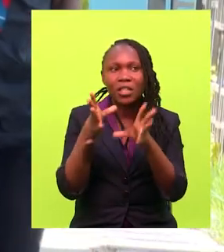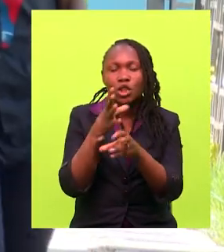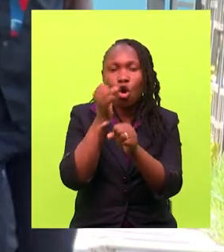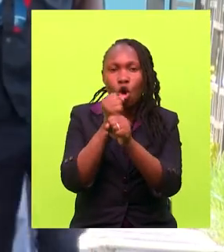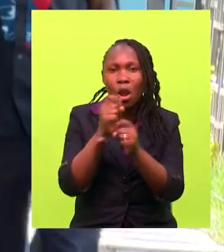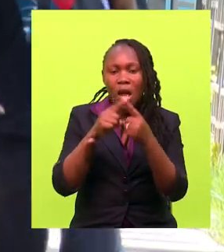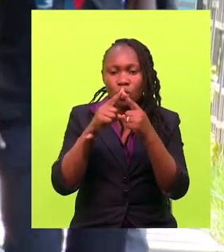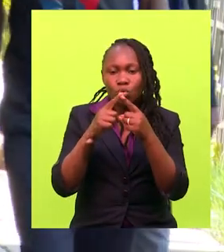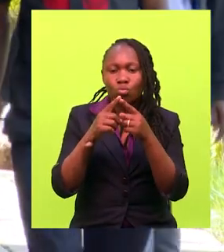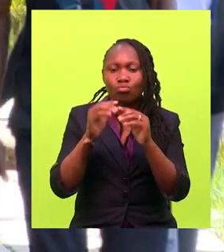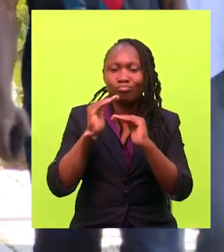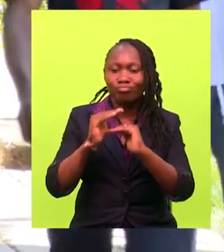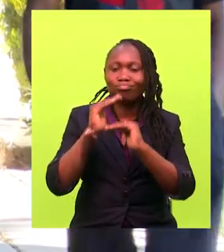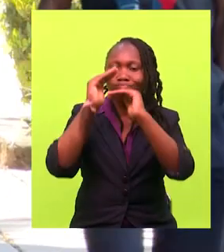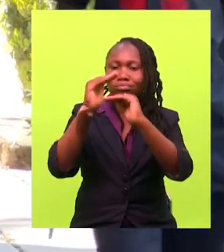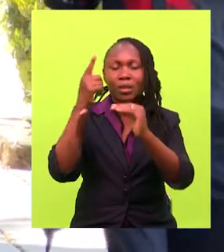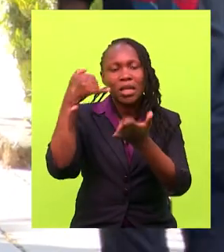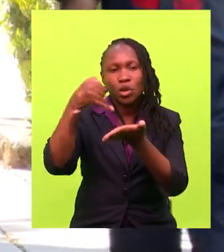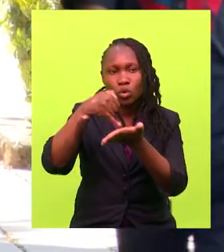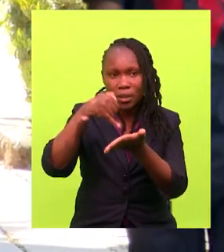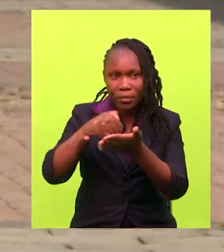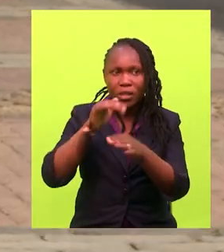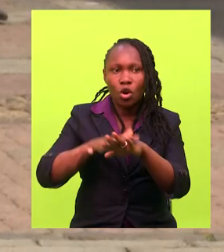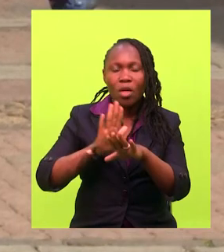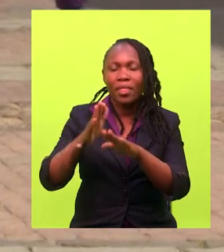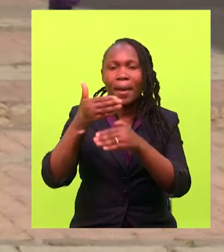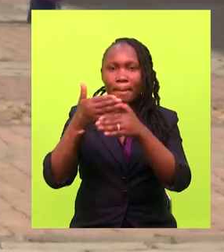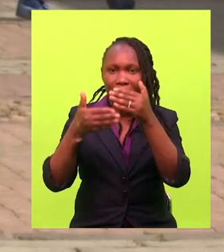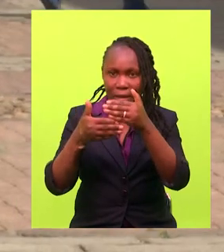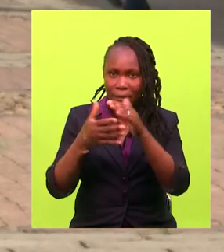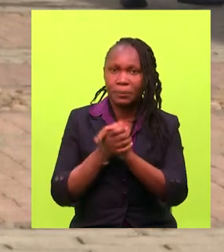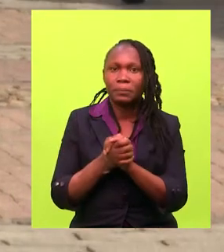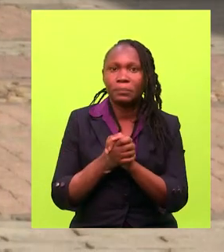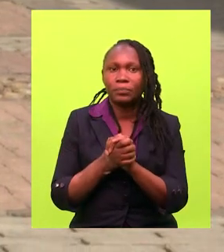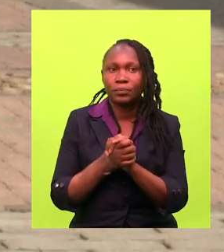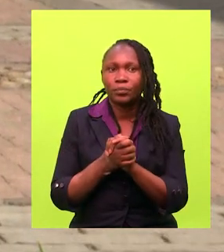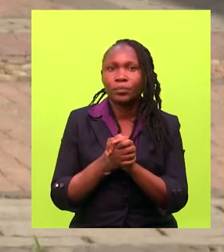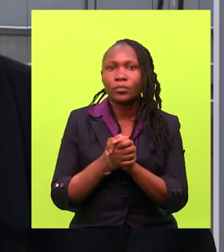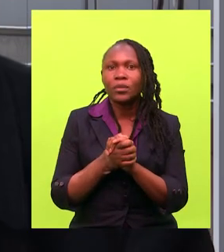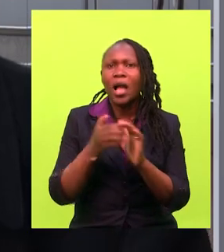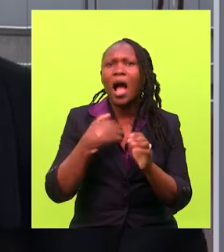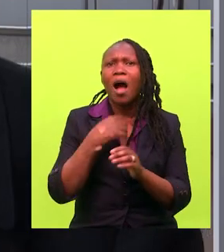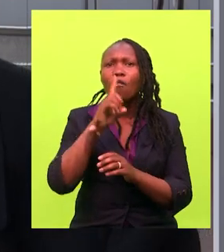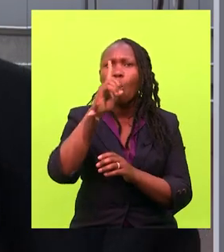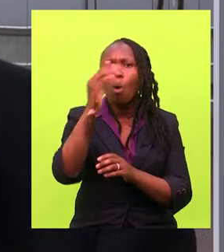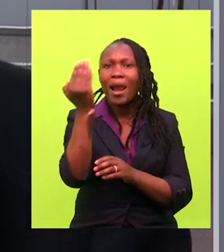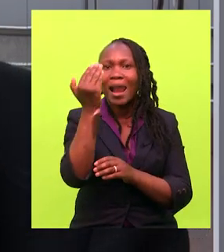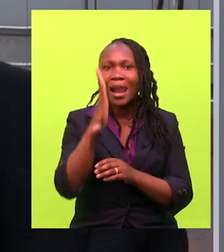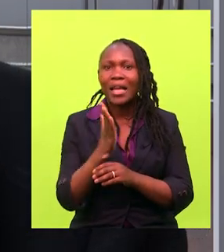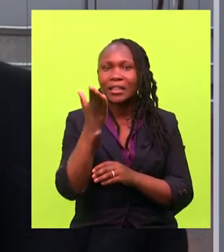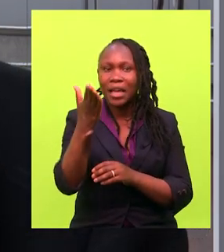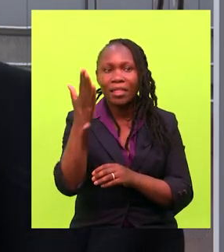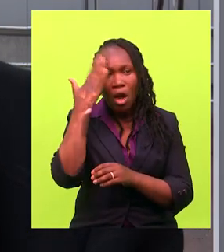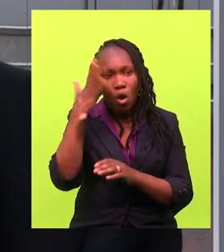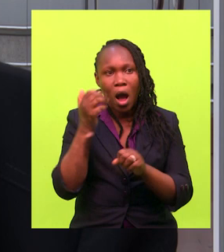so as to accelerate and scale up inclusivity within its infrastructure and systems of operation. We have one lecturer who can,